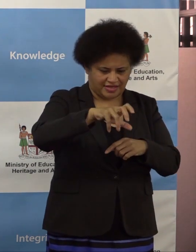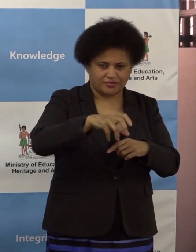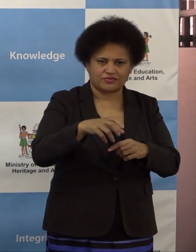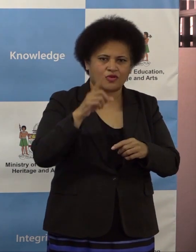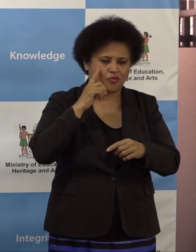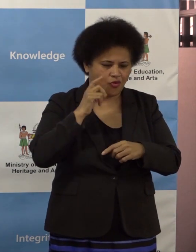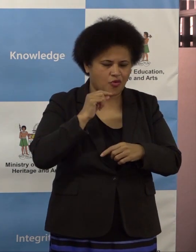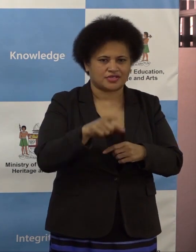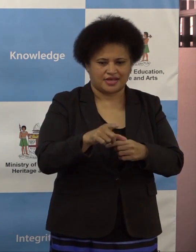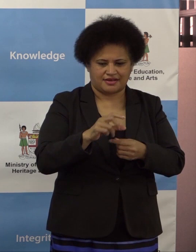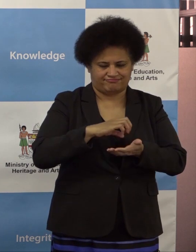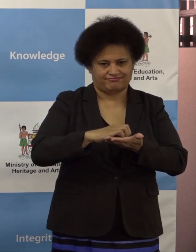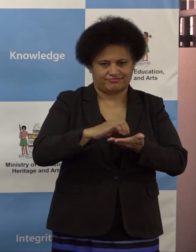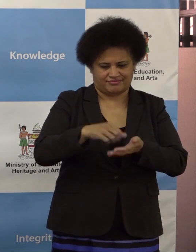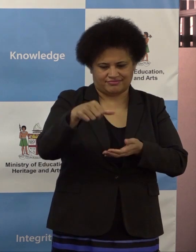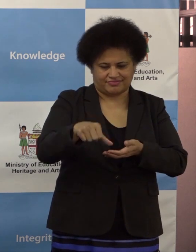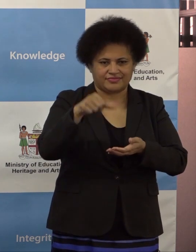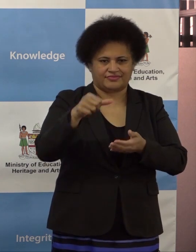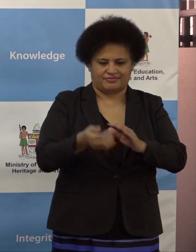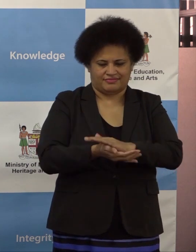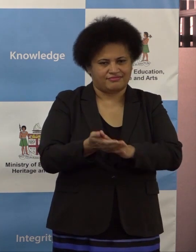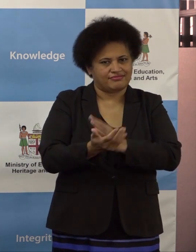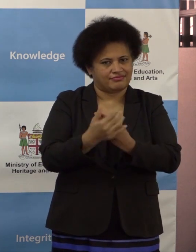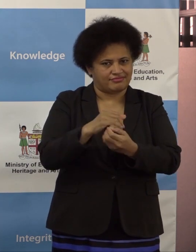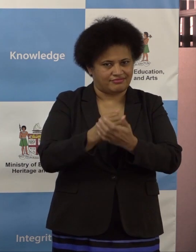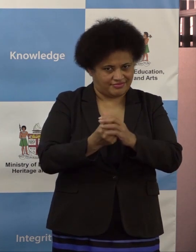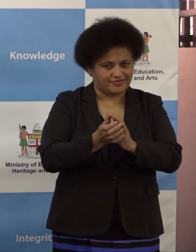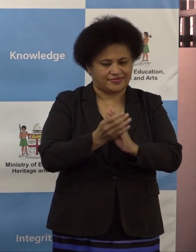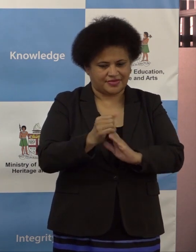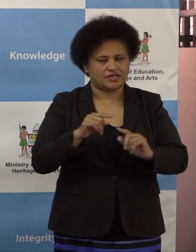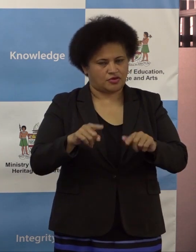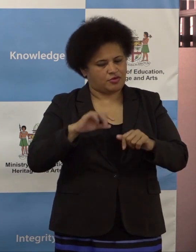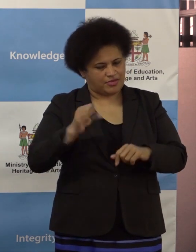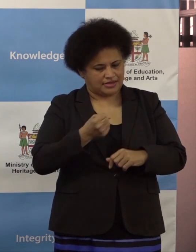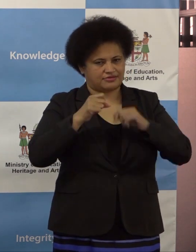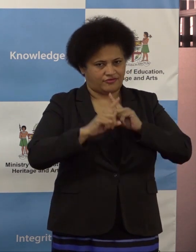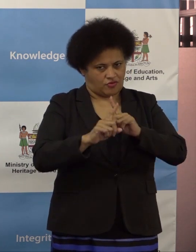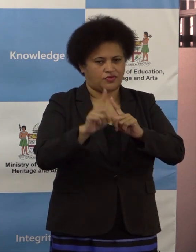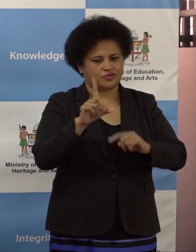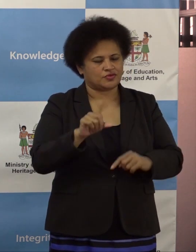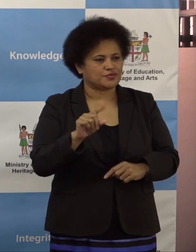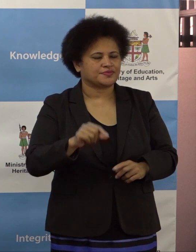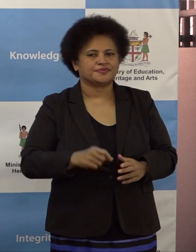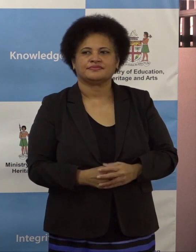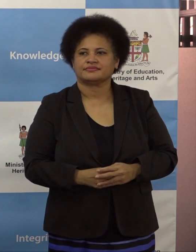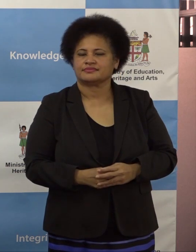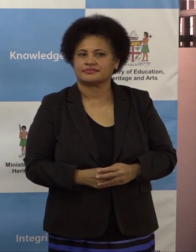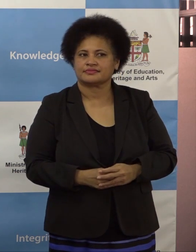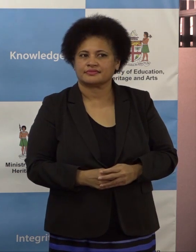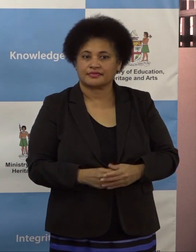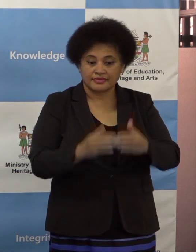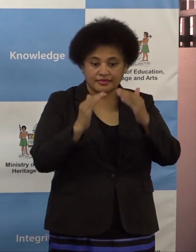regular handwashing with soap and clean water will need to be practised. Schools will also have